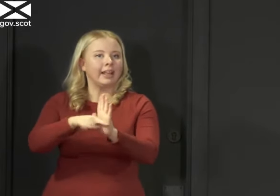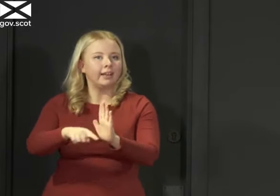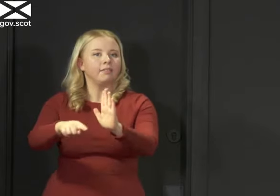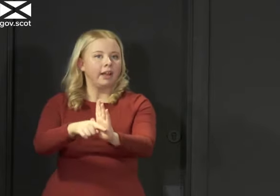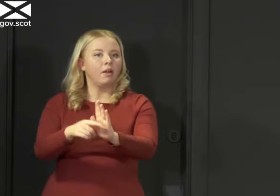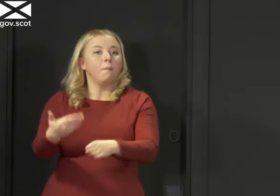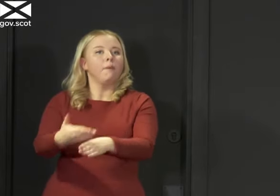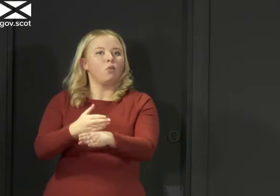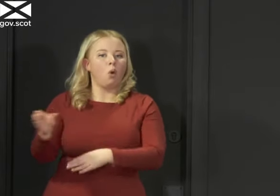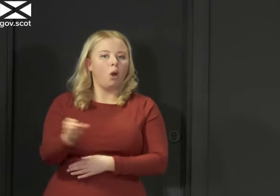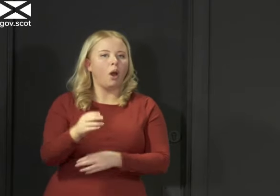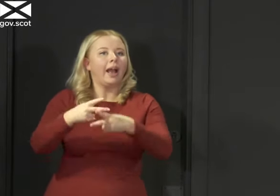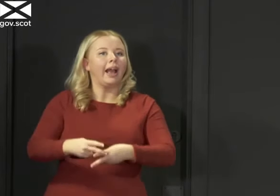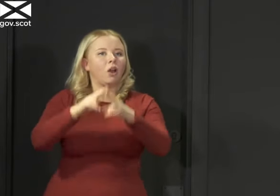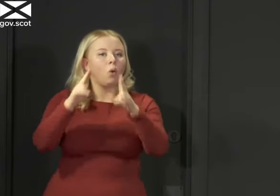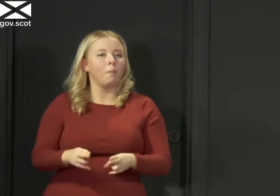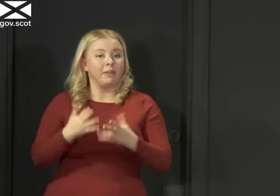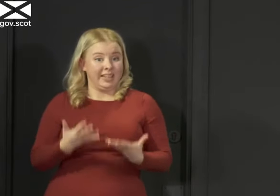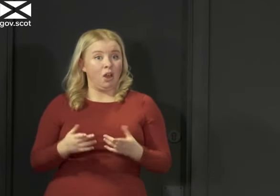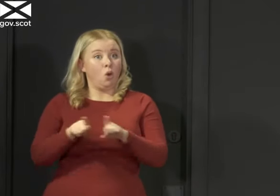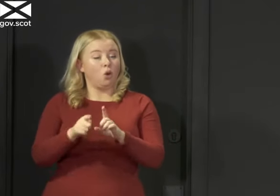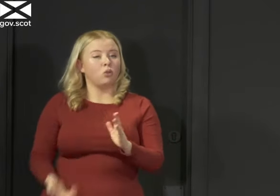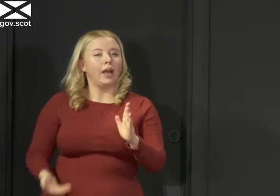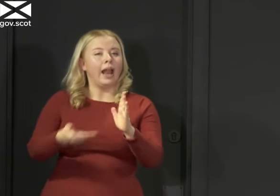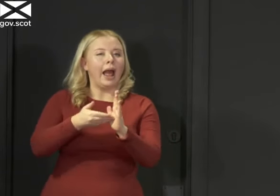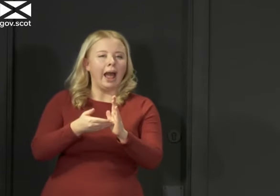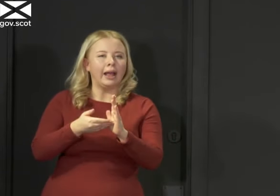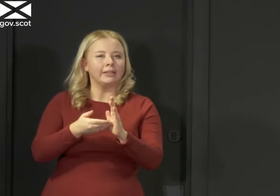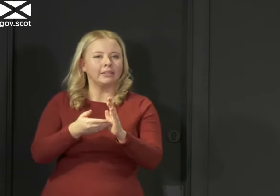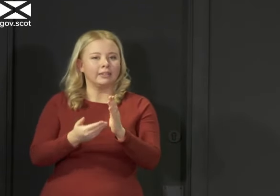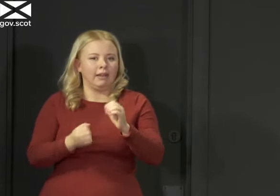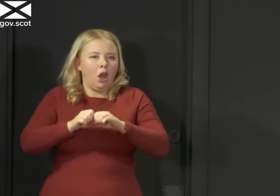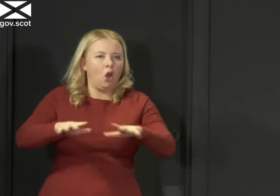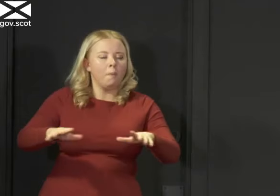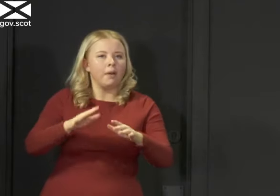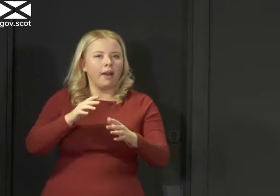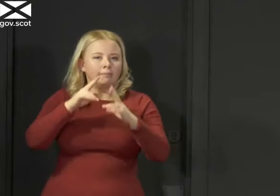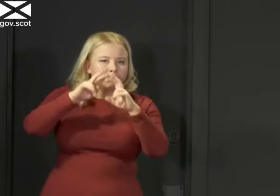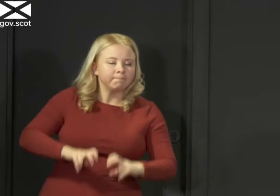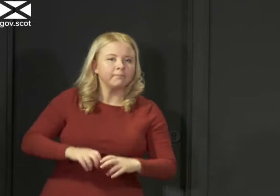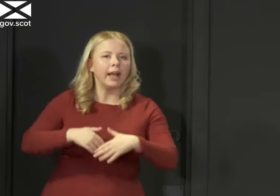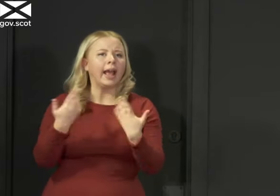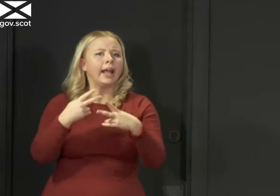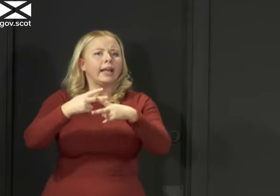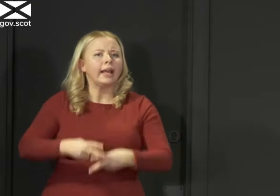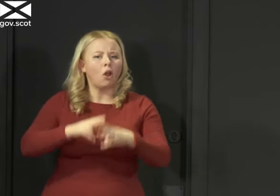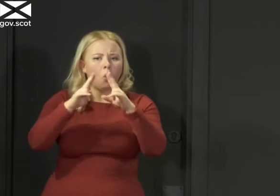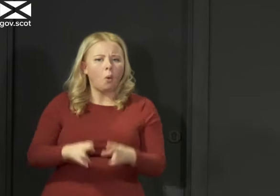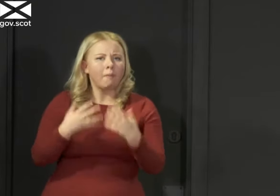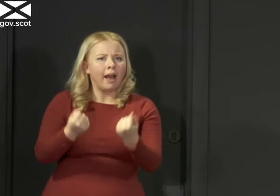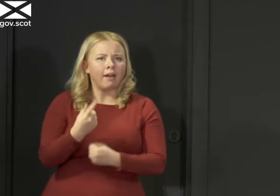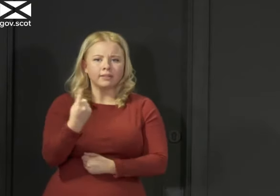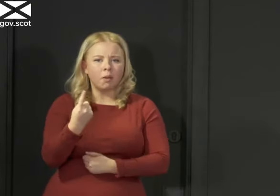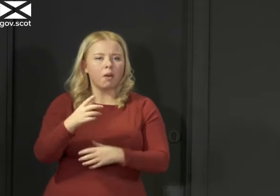now what is called enhanced outbreak investigation in all care homes where there are any cases of COVID. And this